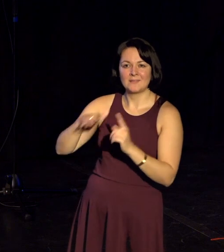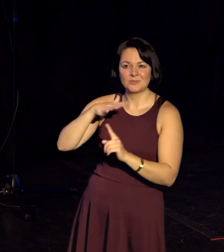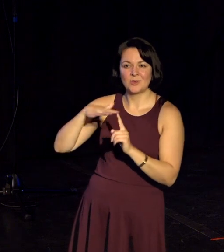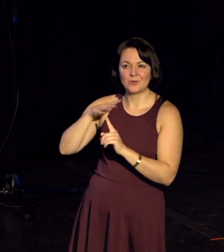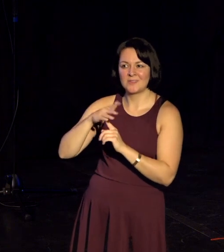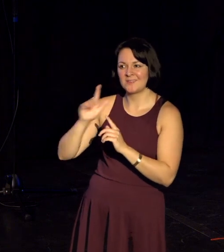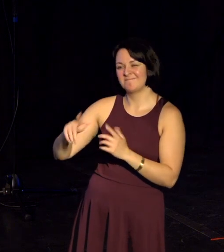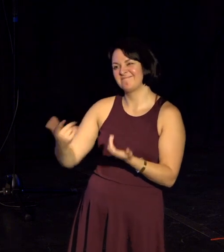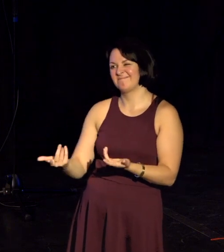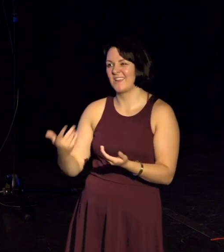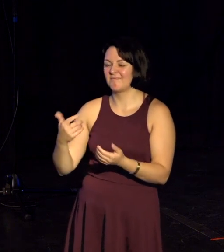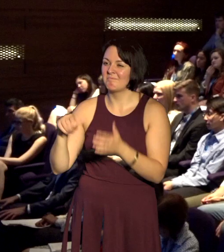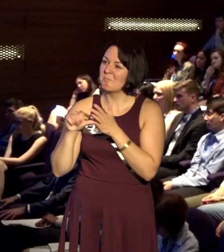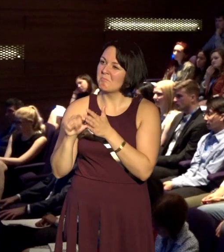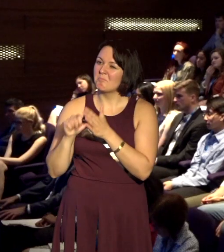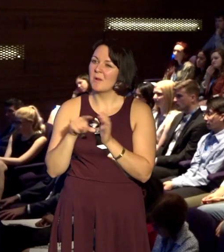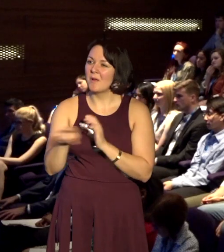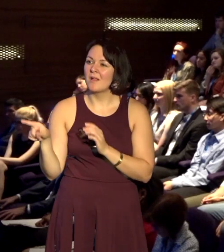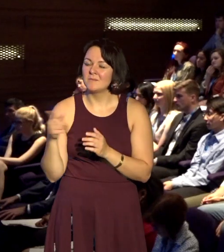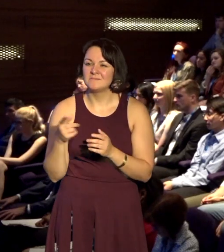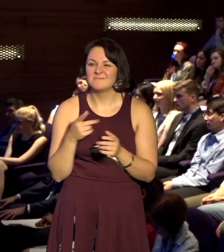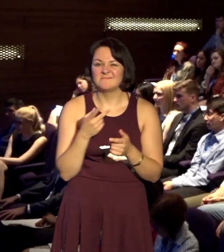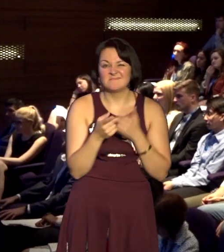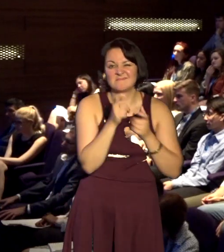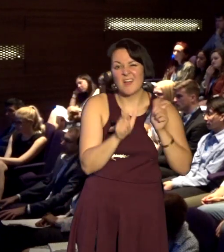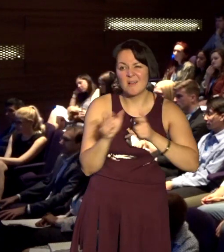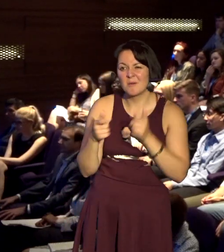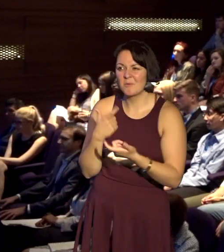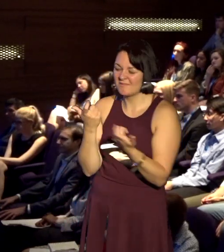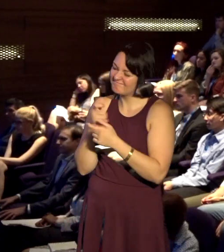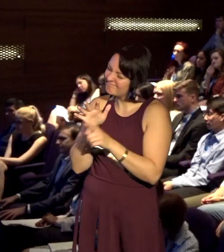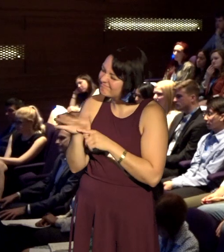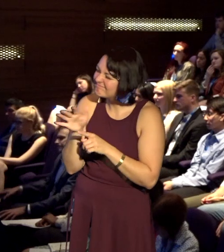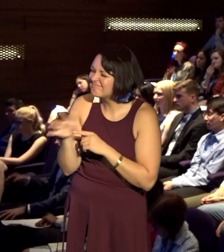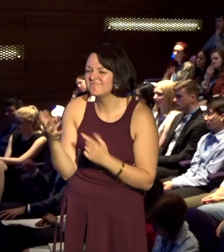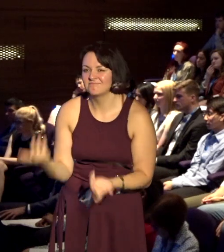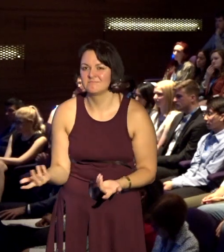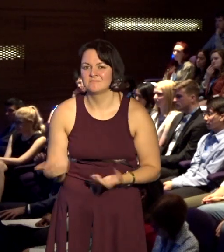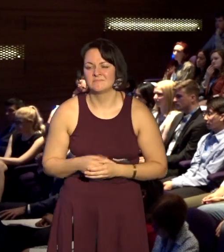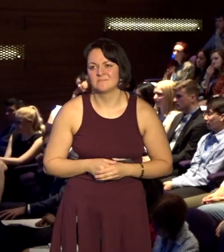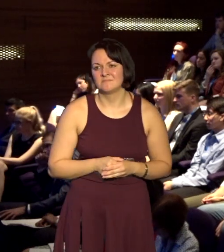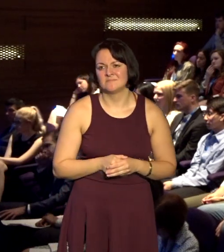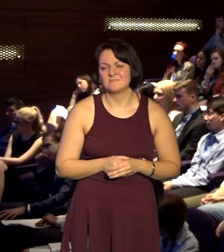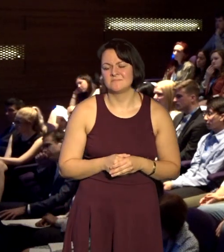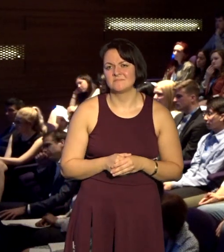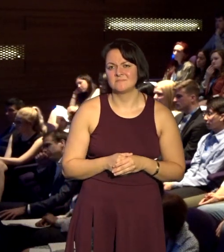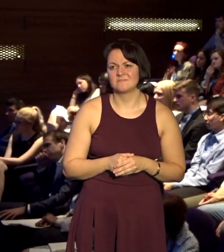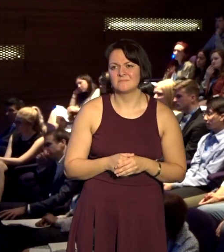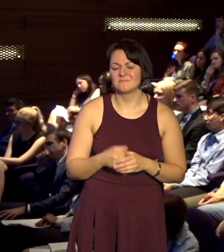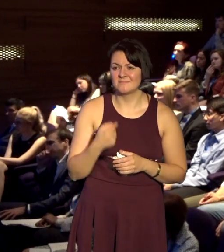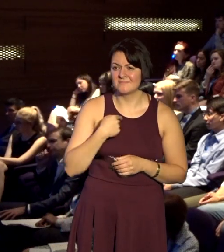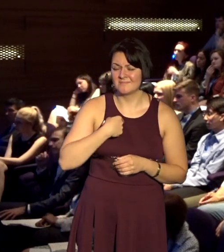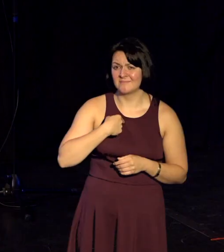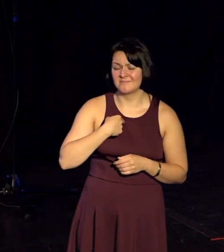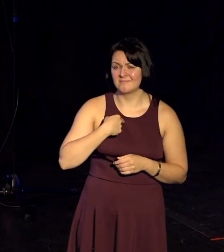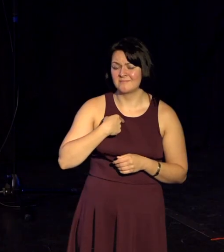And quite honestly, it meant that some people would probably make fun of him. And I had to reconcile that with being a person with a